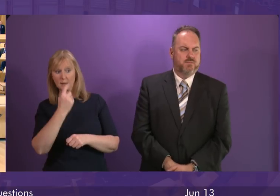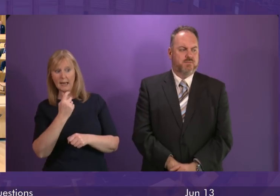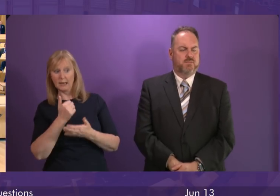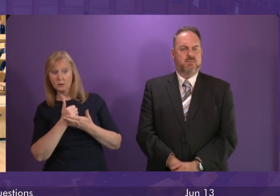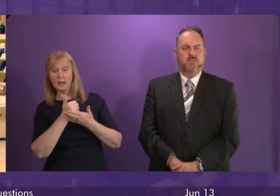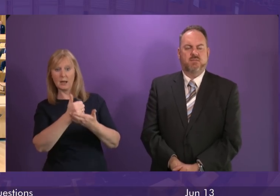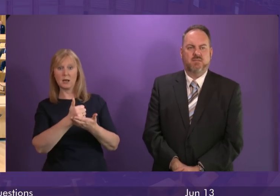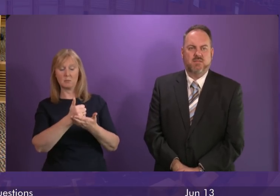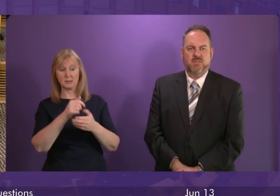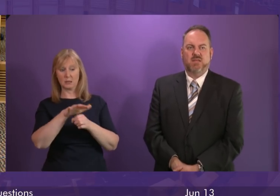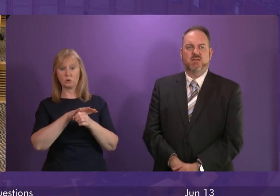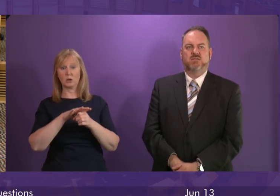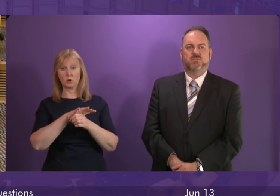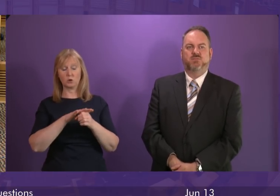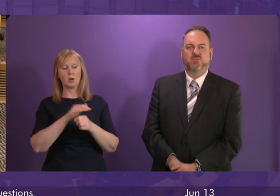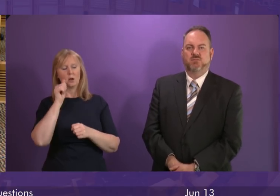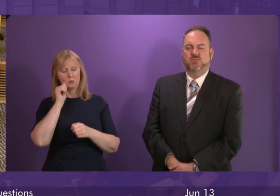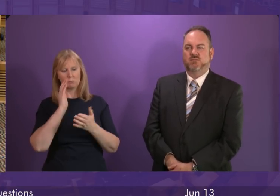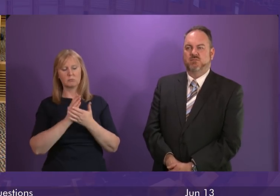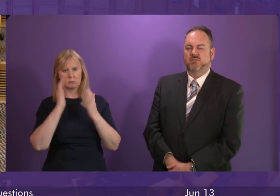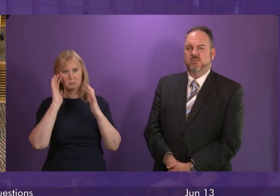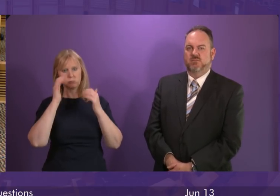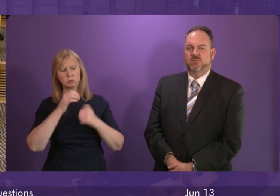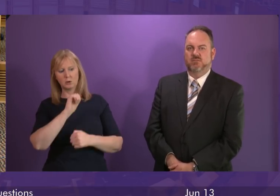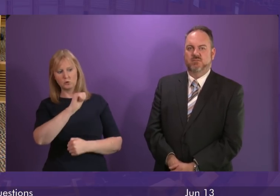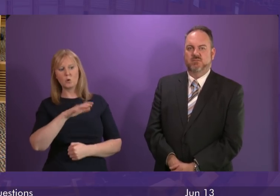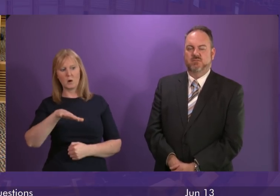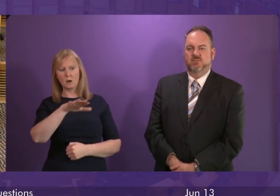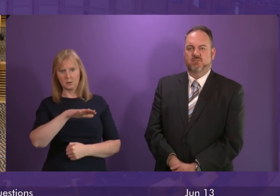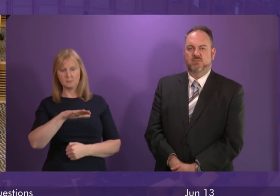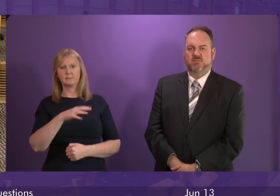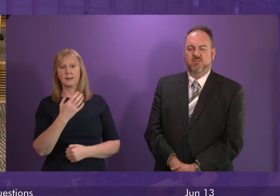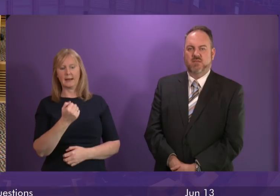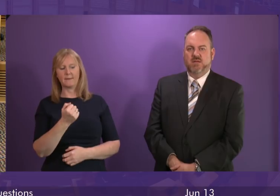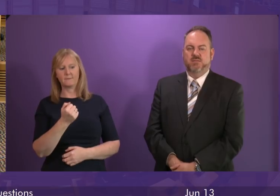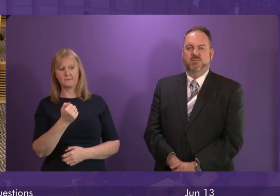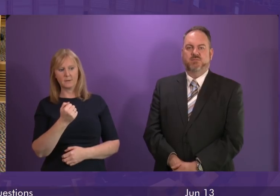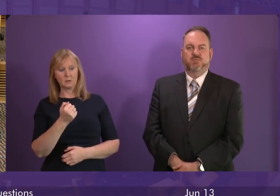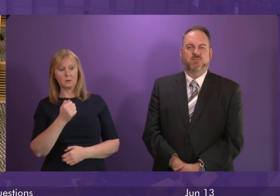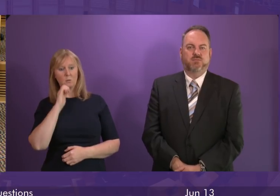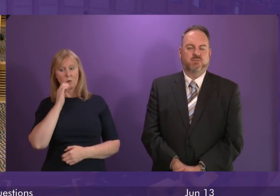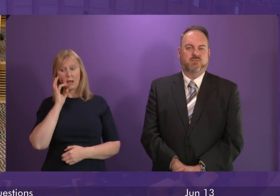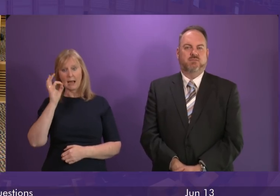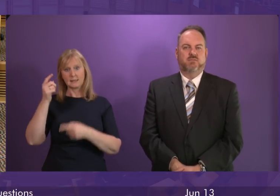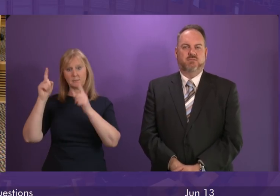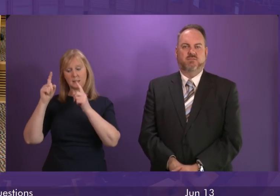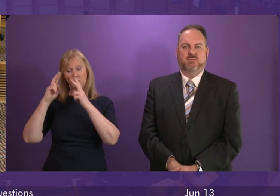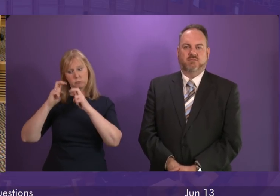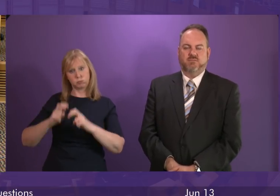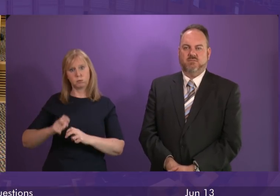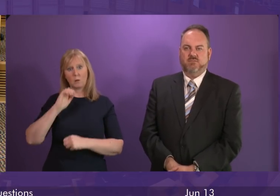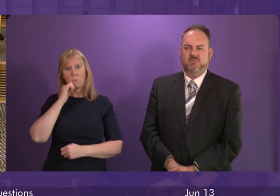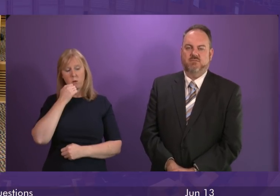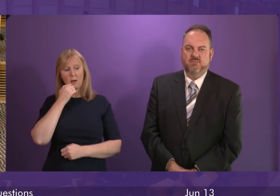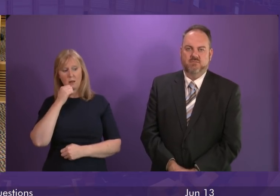this situation which I know is of concern to Emma Harper's constituents. would be happy to ask the relevant Minister to look further into this